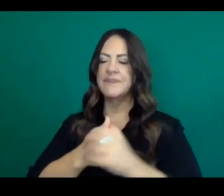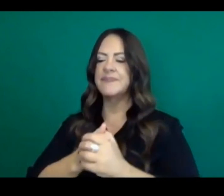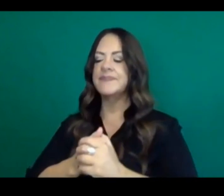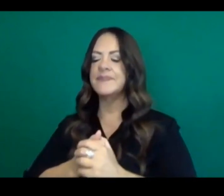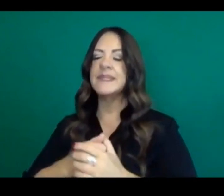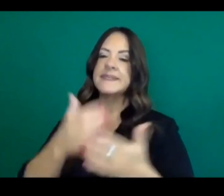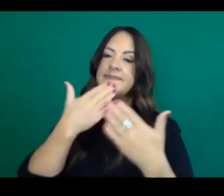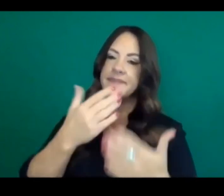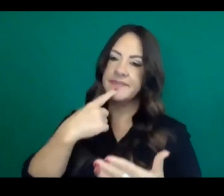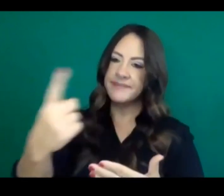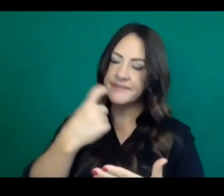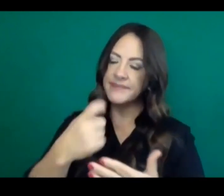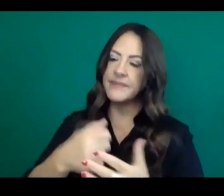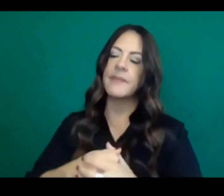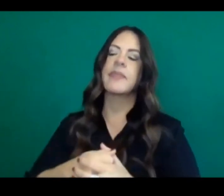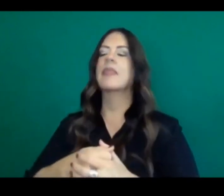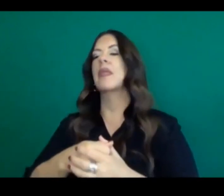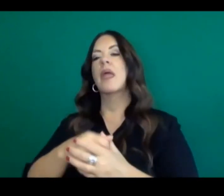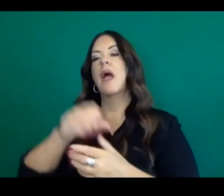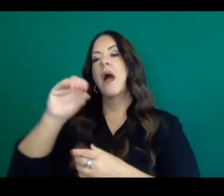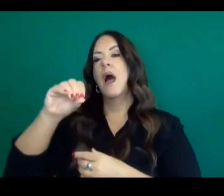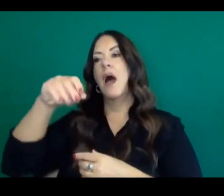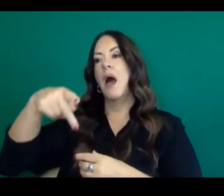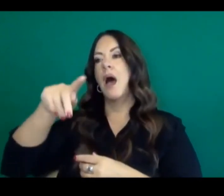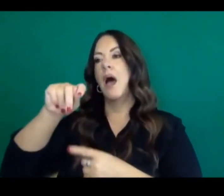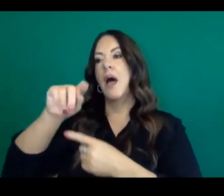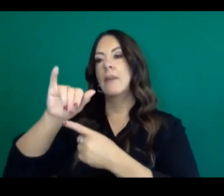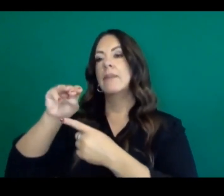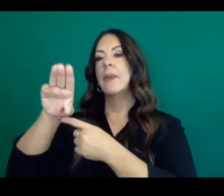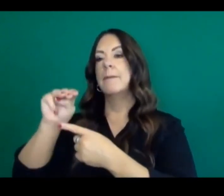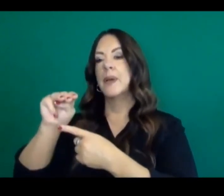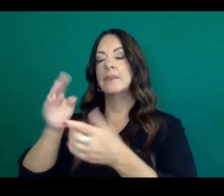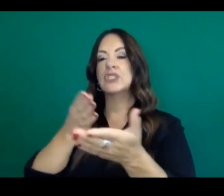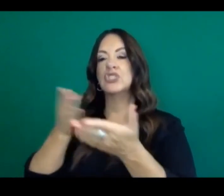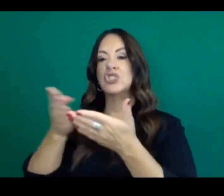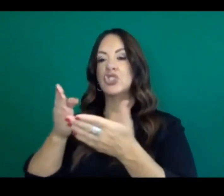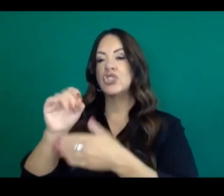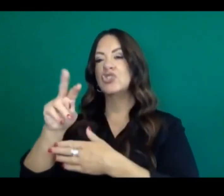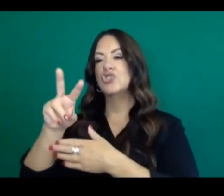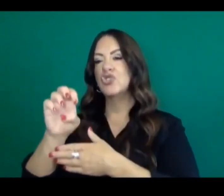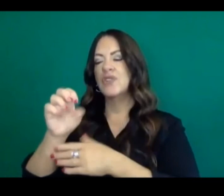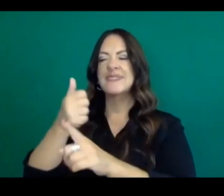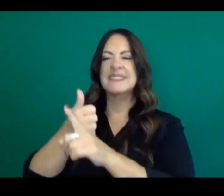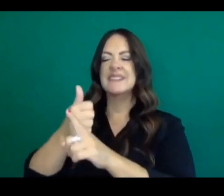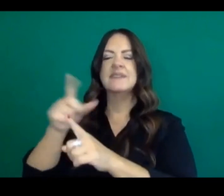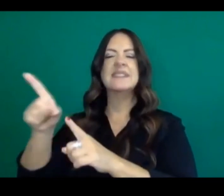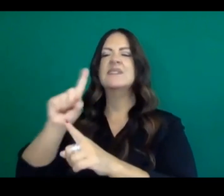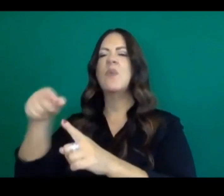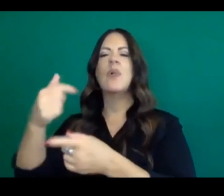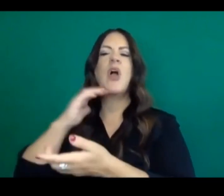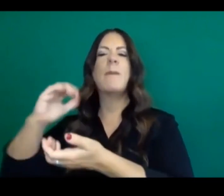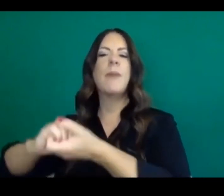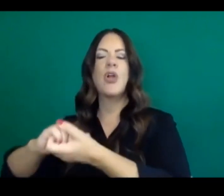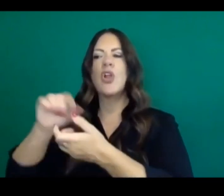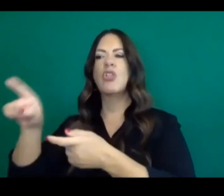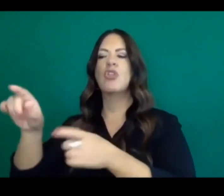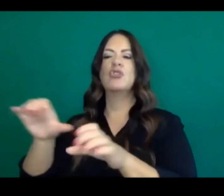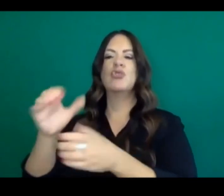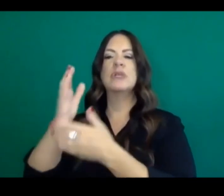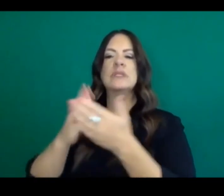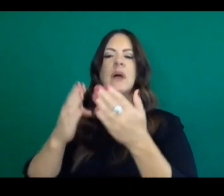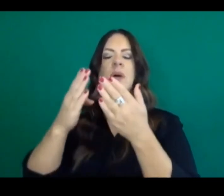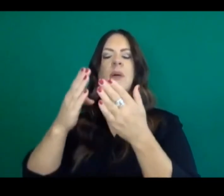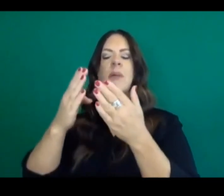So first off, OptumInsight is not OptumServe. OptumServe is our partner doing some of the statewide, uh,